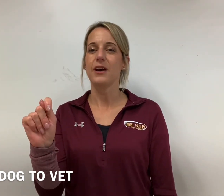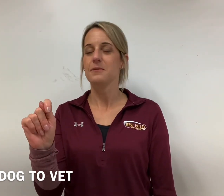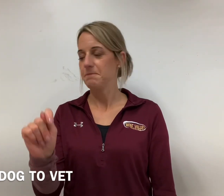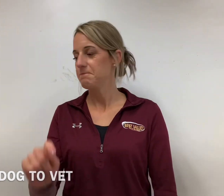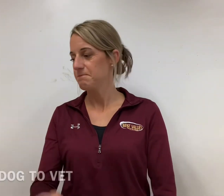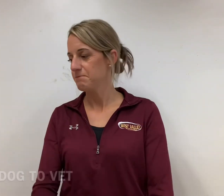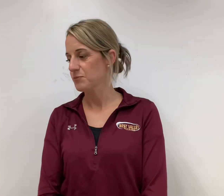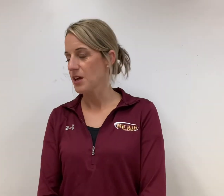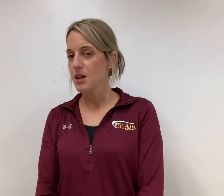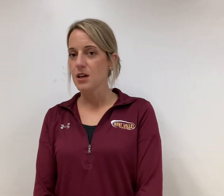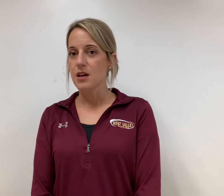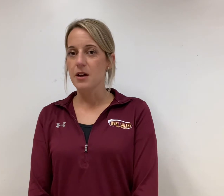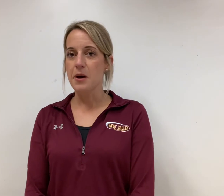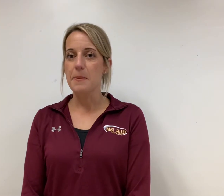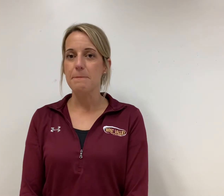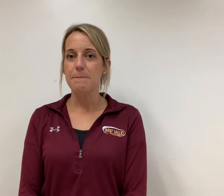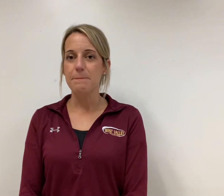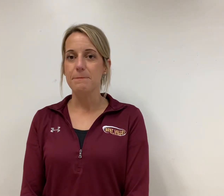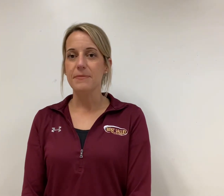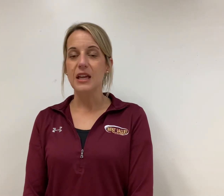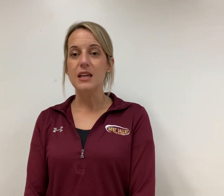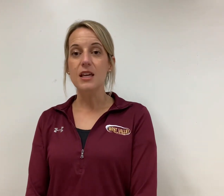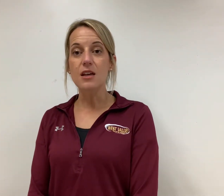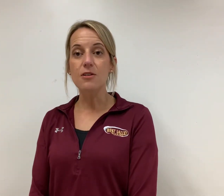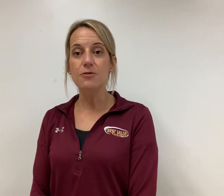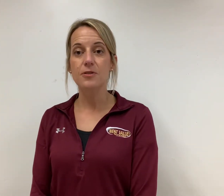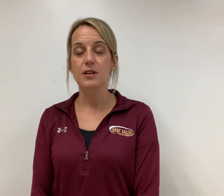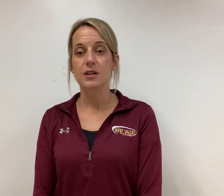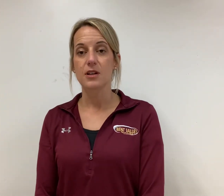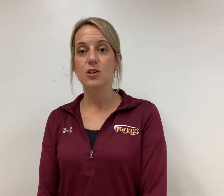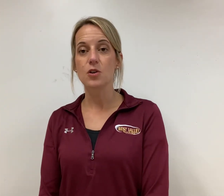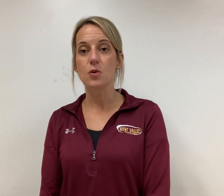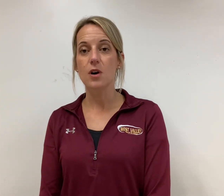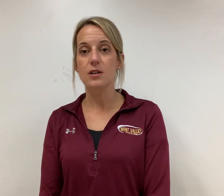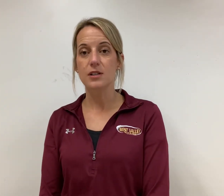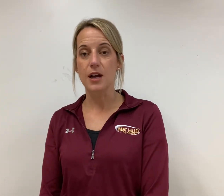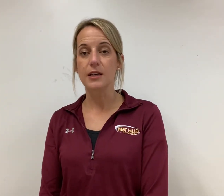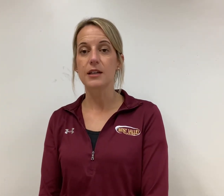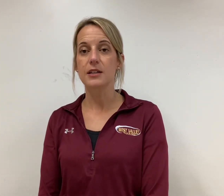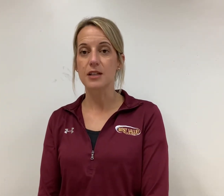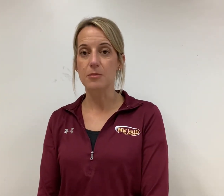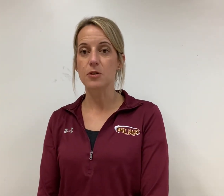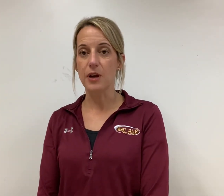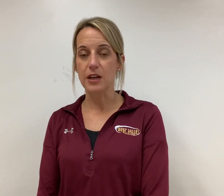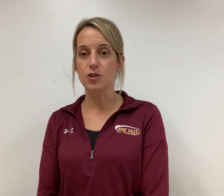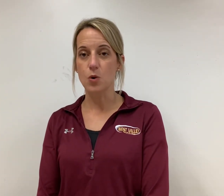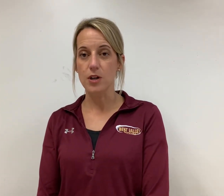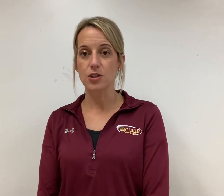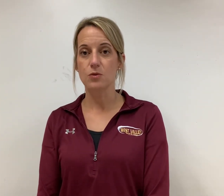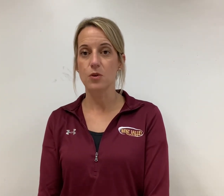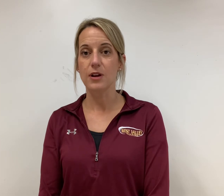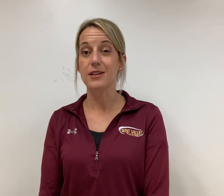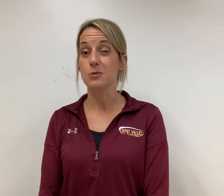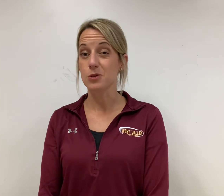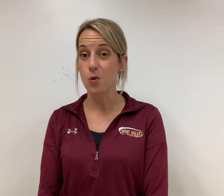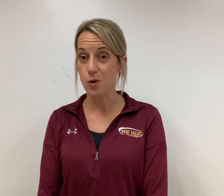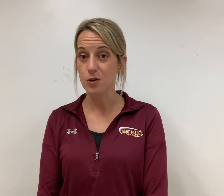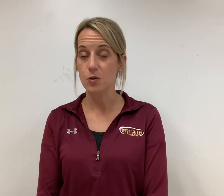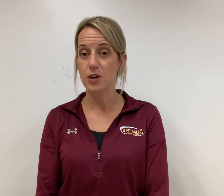um if you are signing a wh question word as a rhetorical question